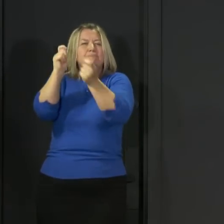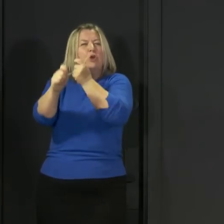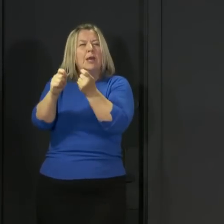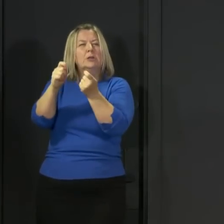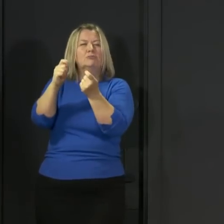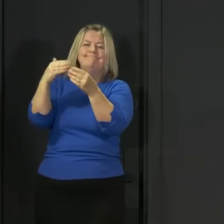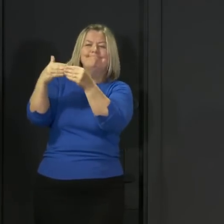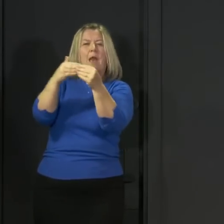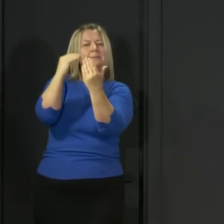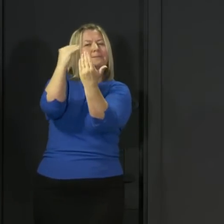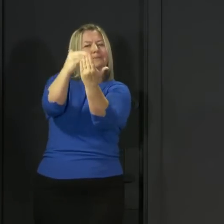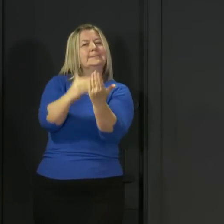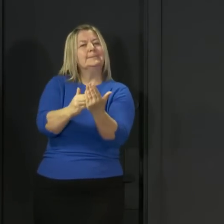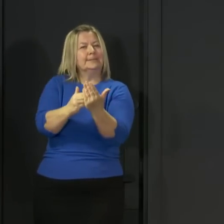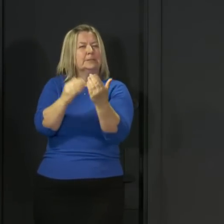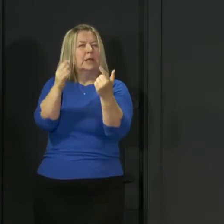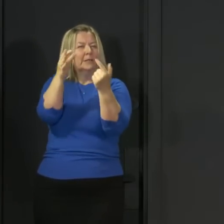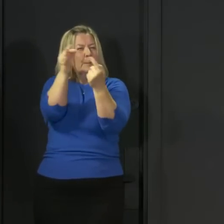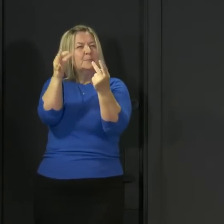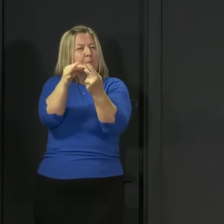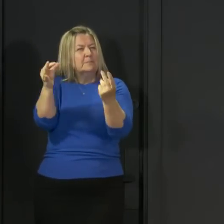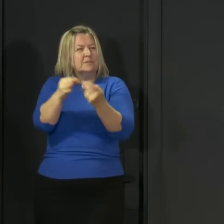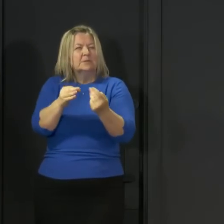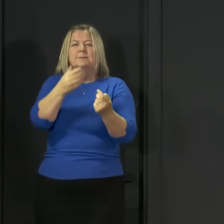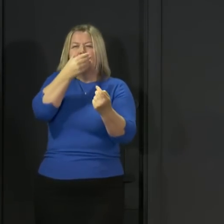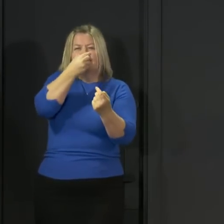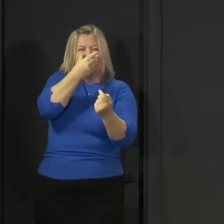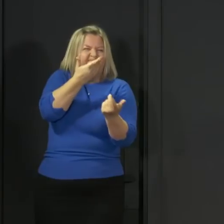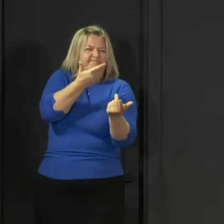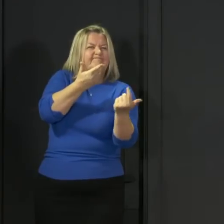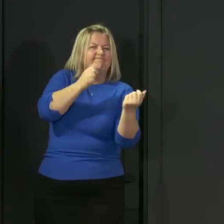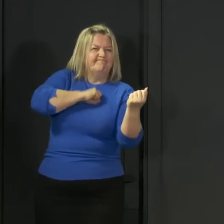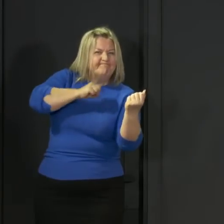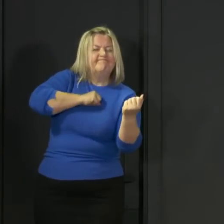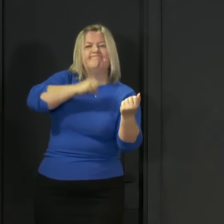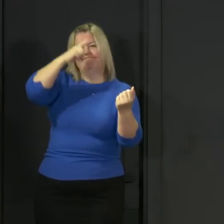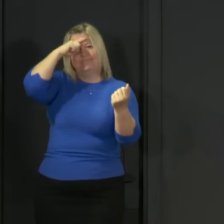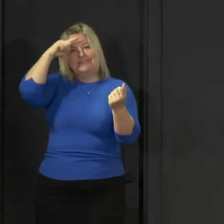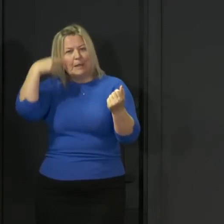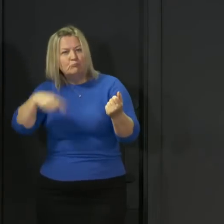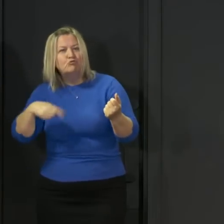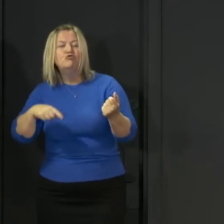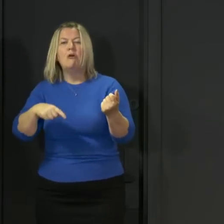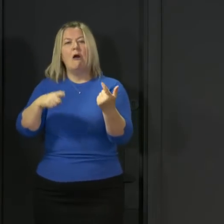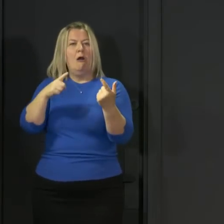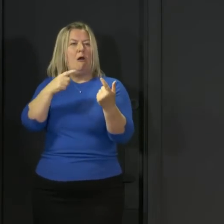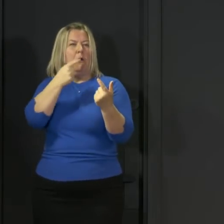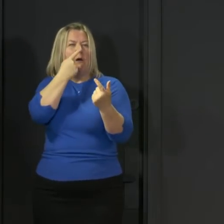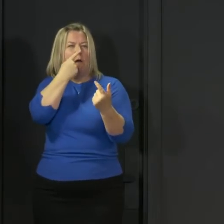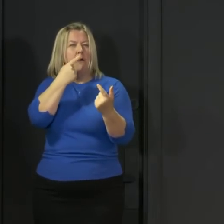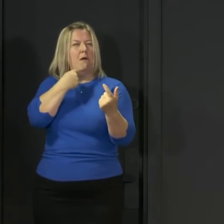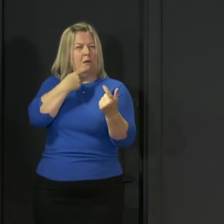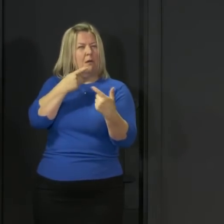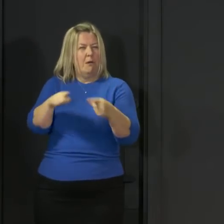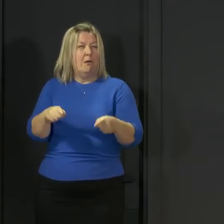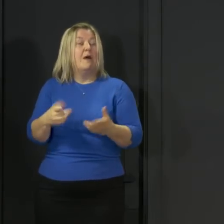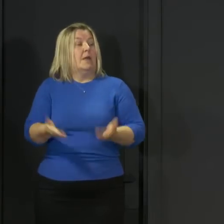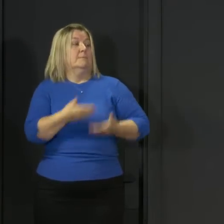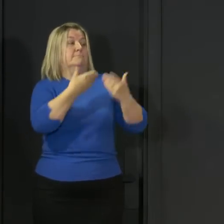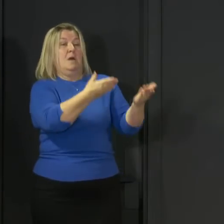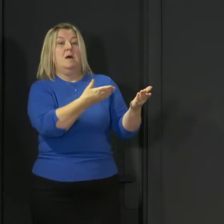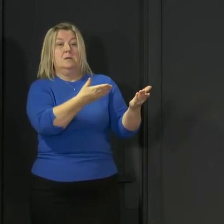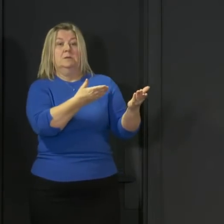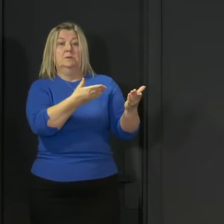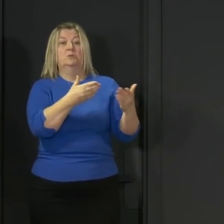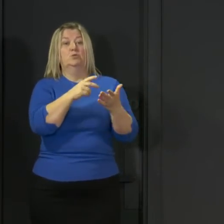today. And then I'll hand over to the Health Secretary, who's going to say a few words, including some more detail on testing in care homes.